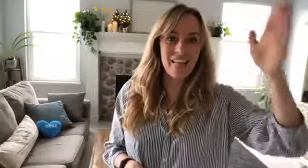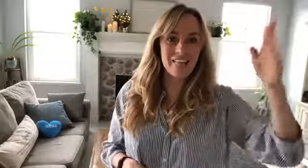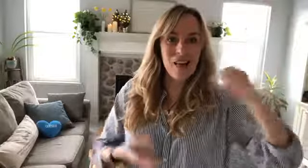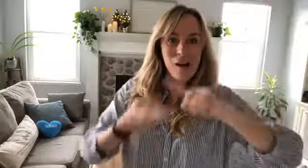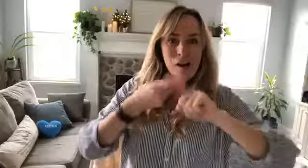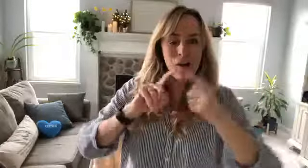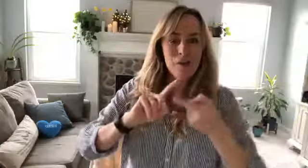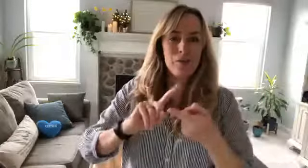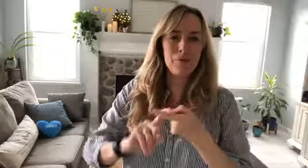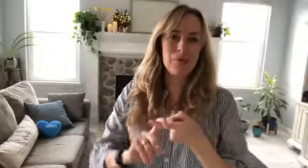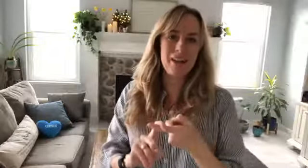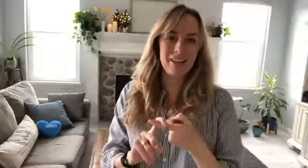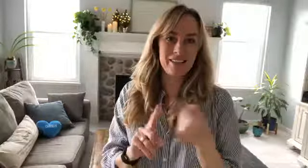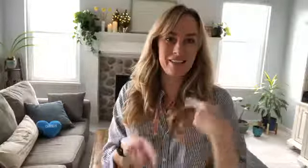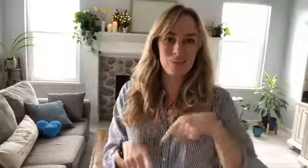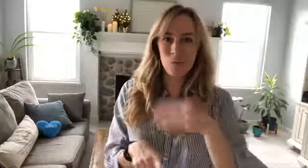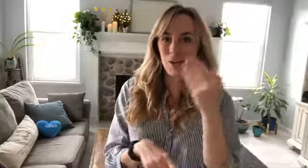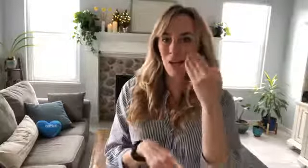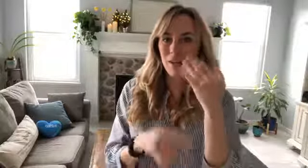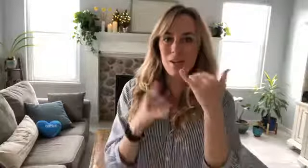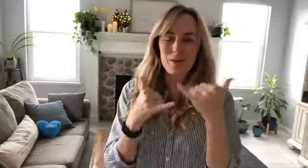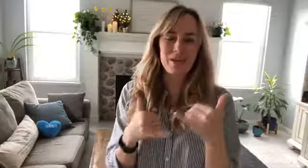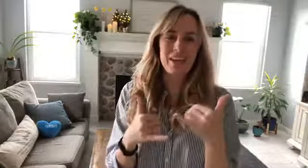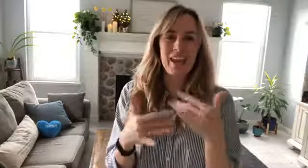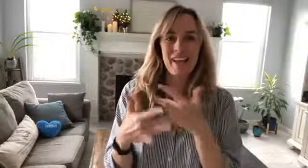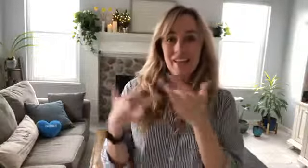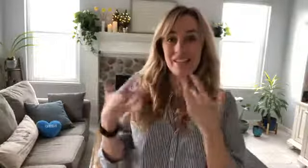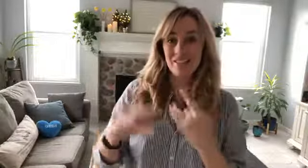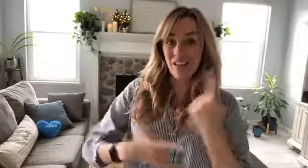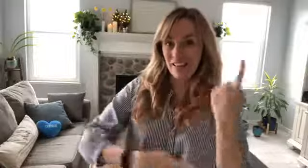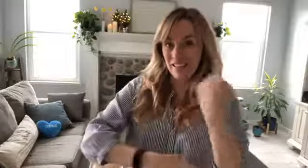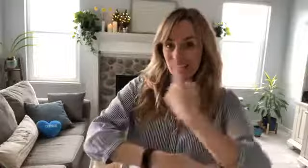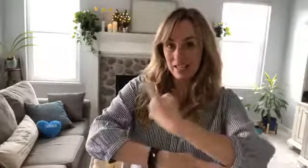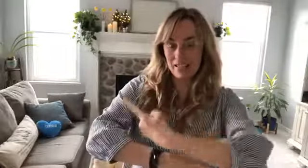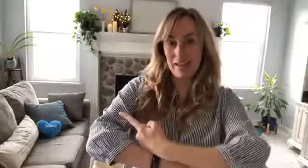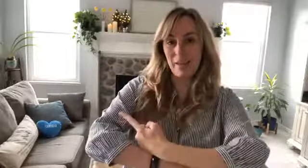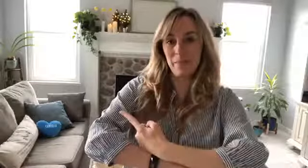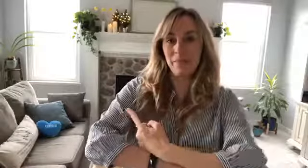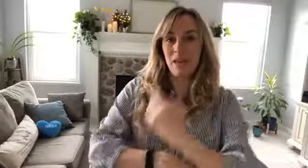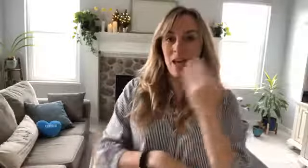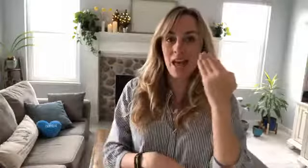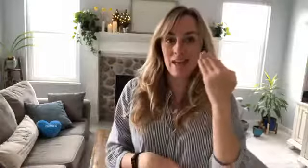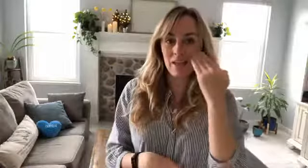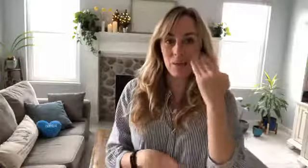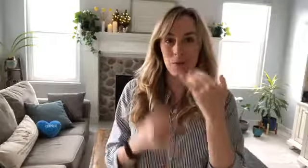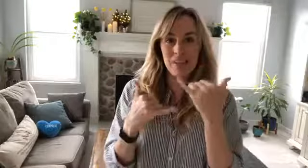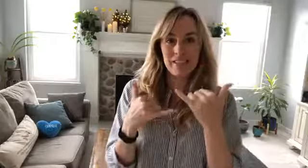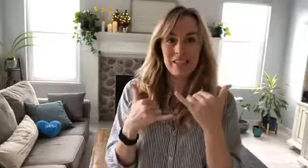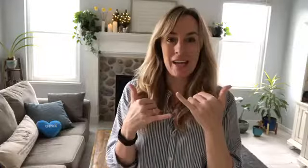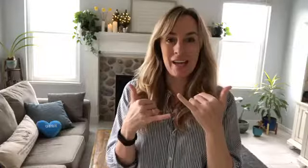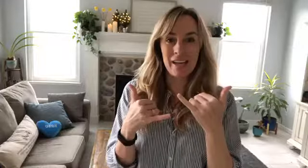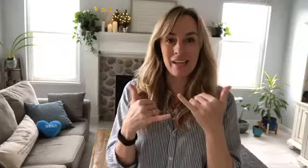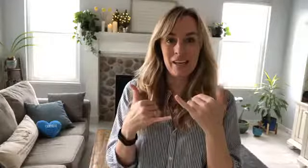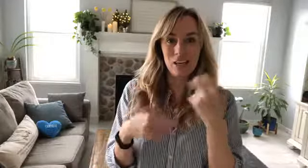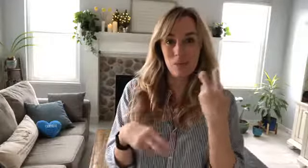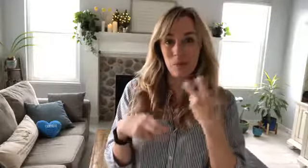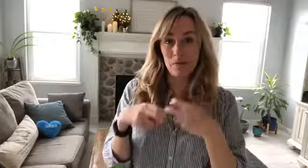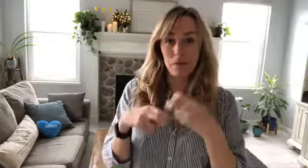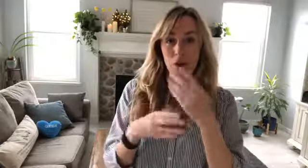hello friends we all know today is Valentine's Day and I know that today can be really